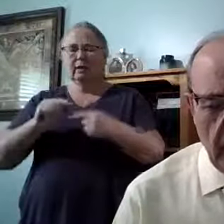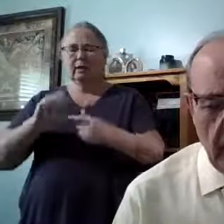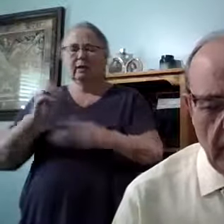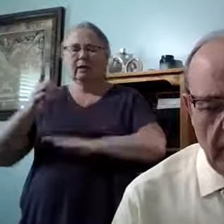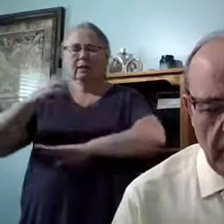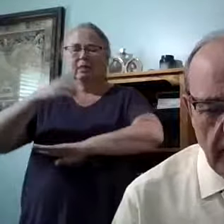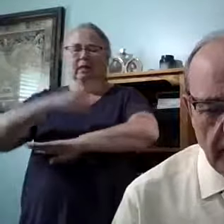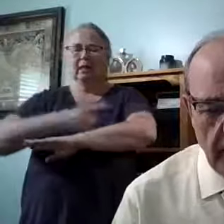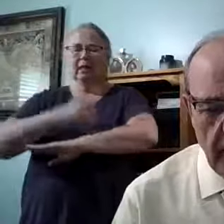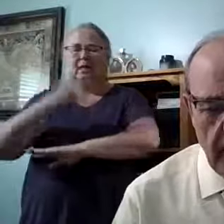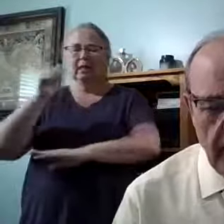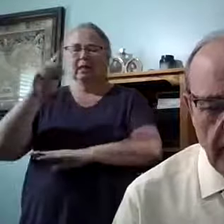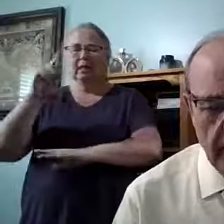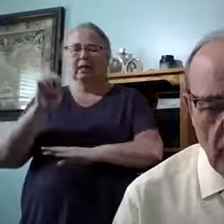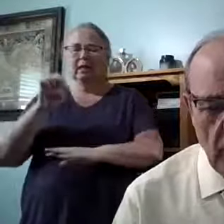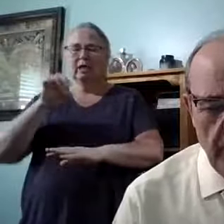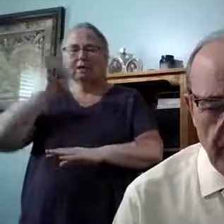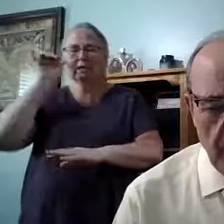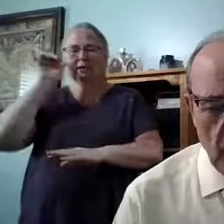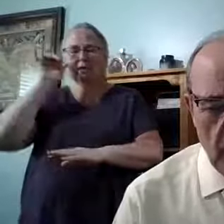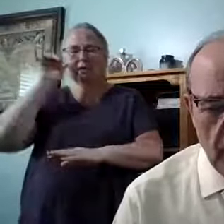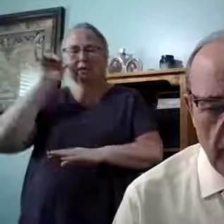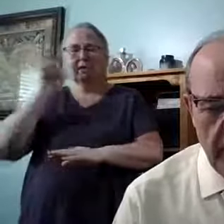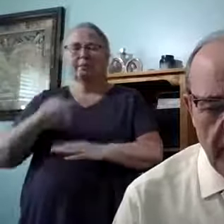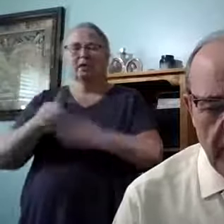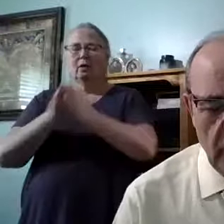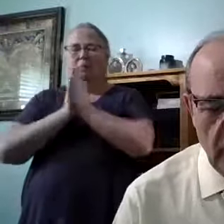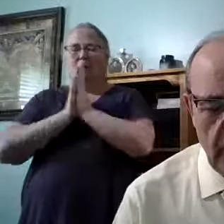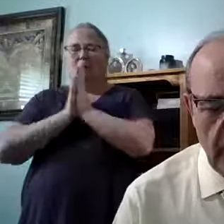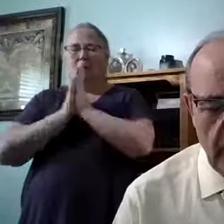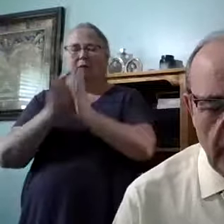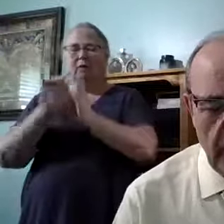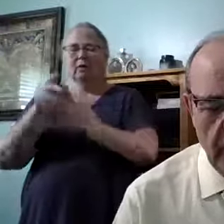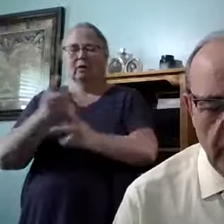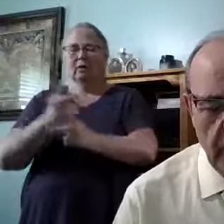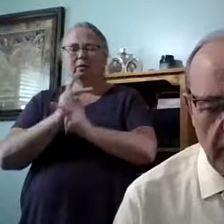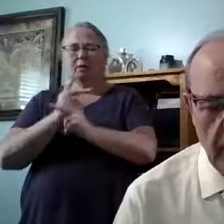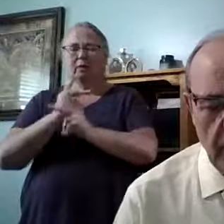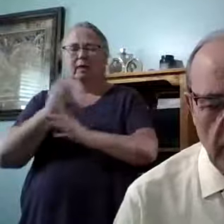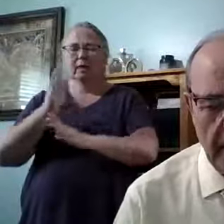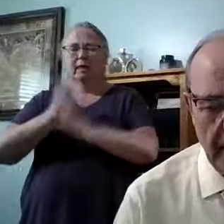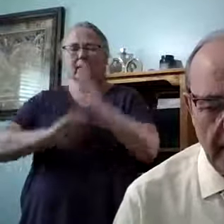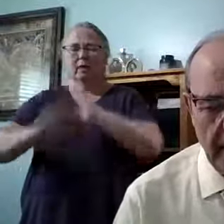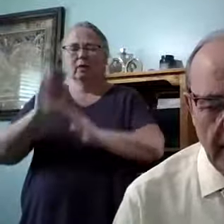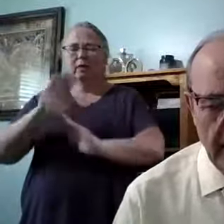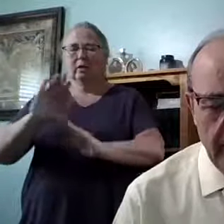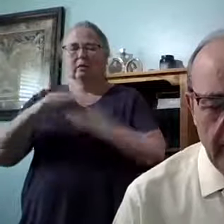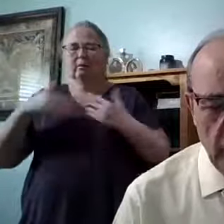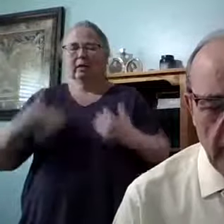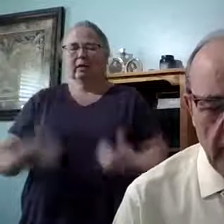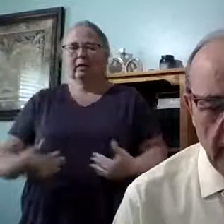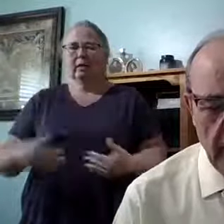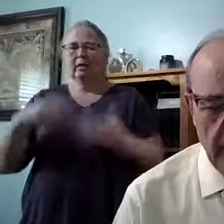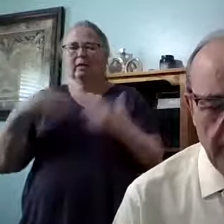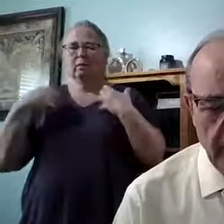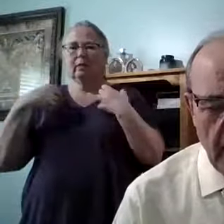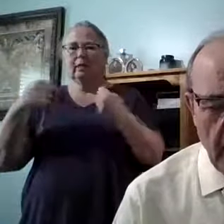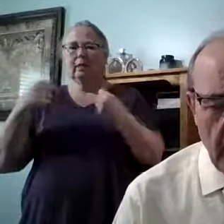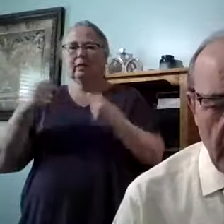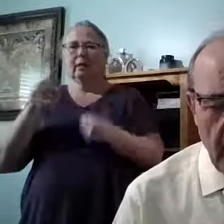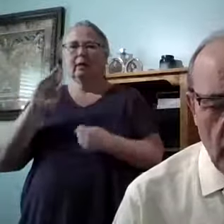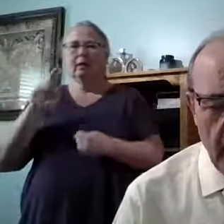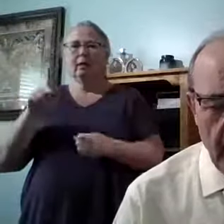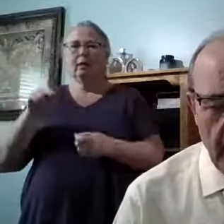yesterday. And so we pray that you keep your hand upon his little body, that he would heal up.